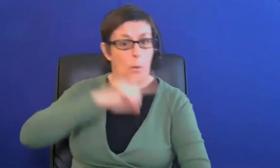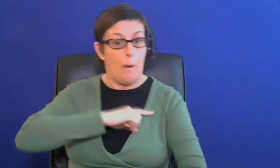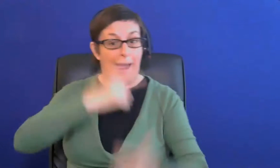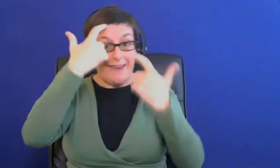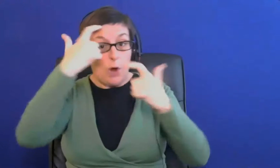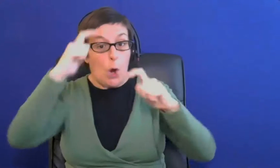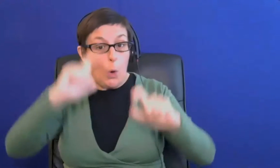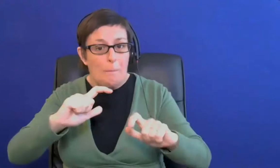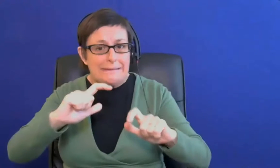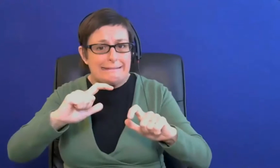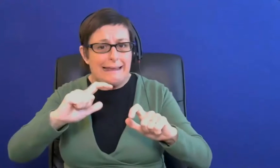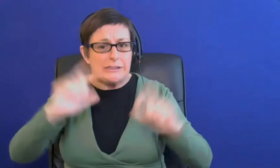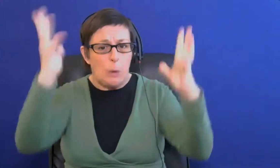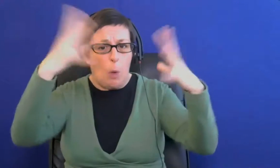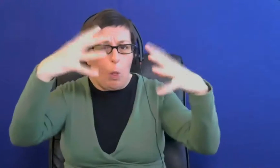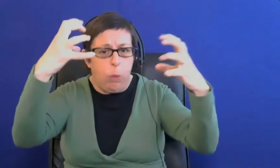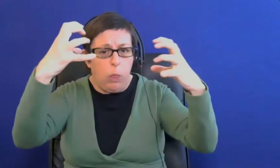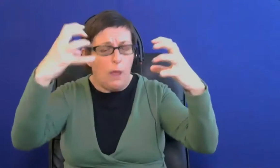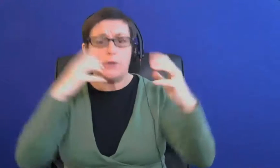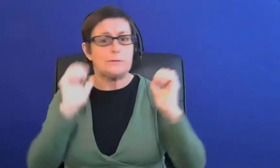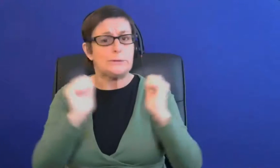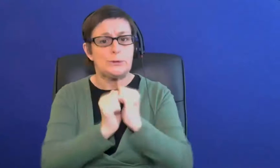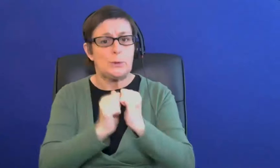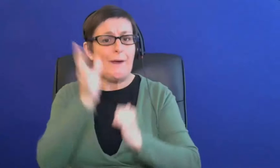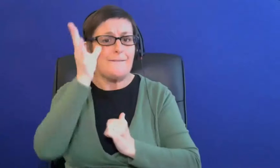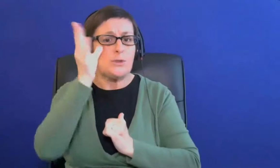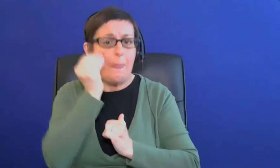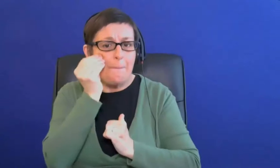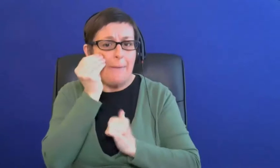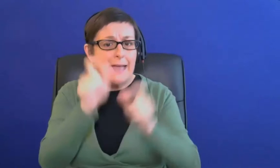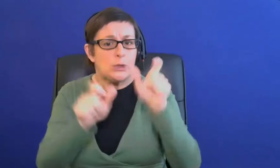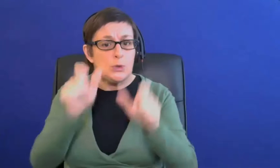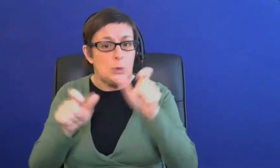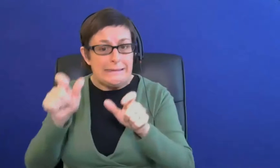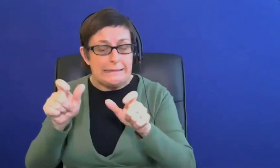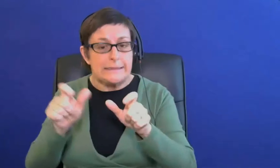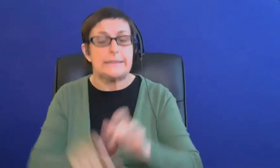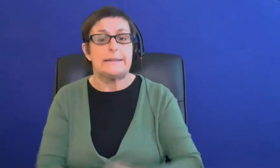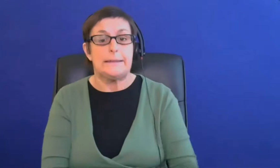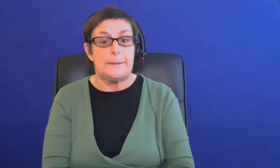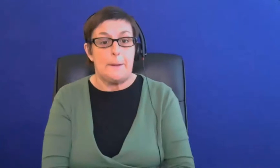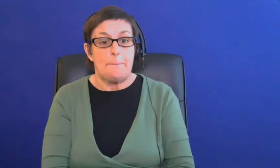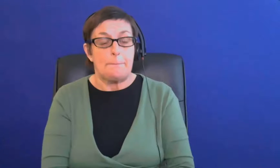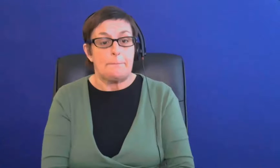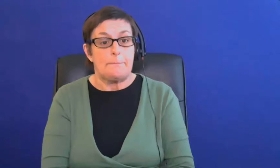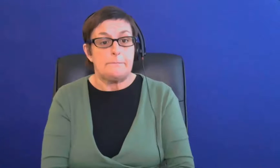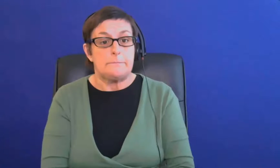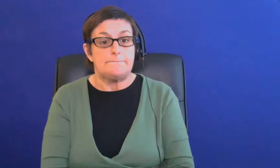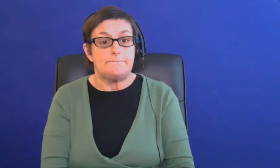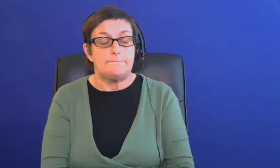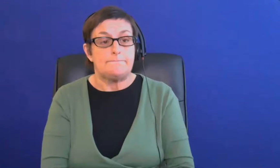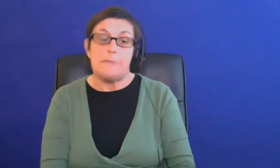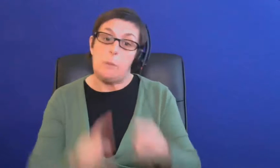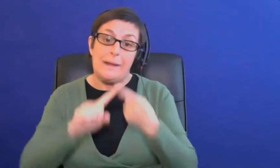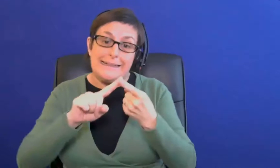it would depend on on the specific nature of the need um so we do fund um